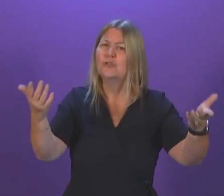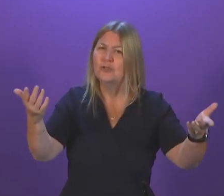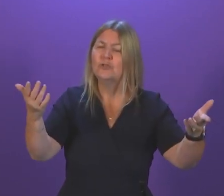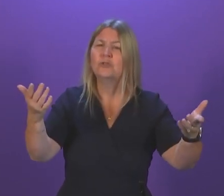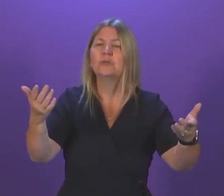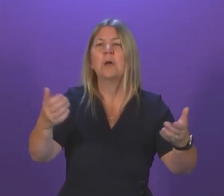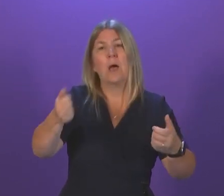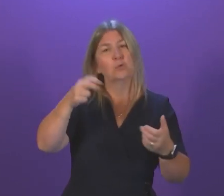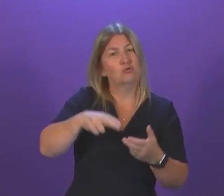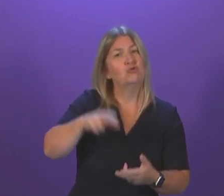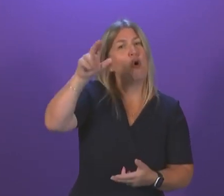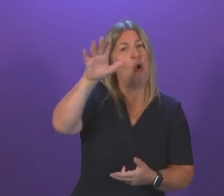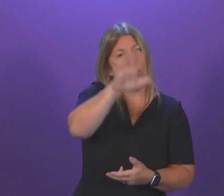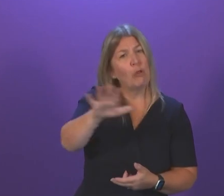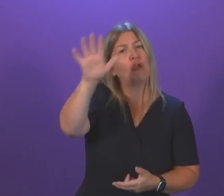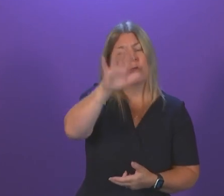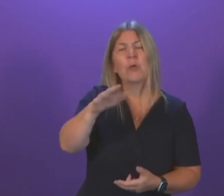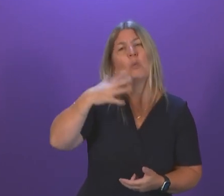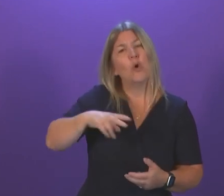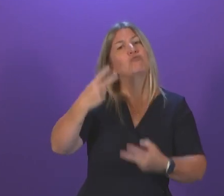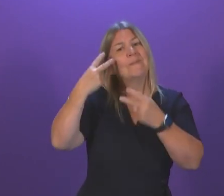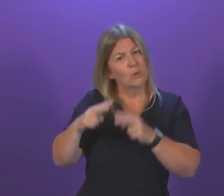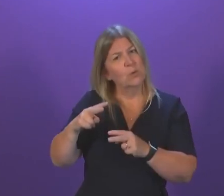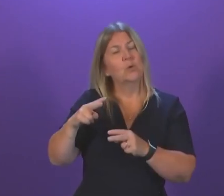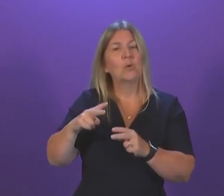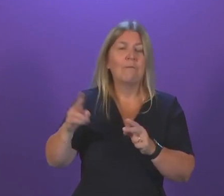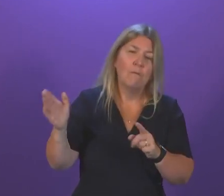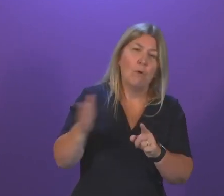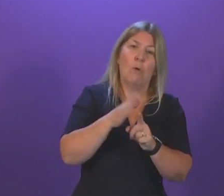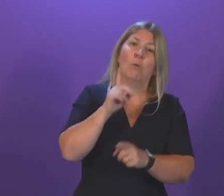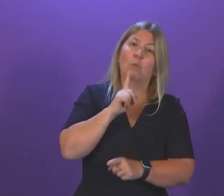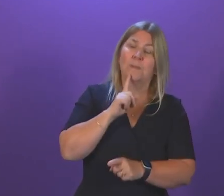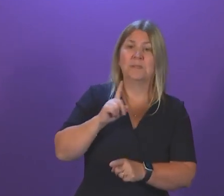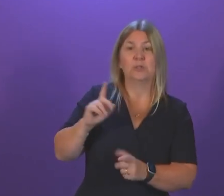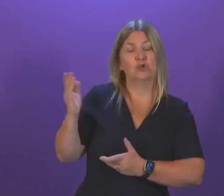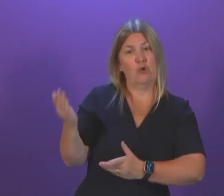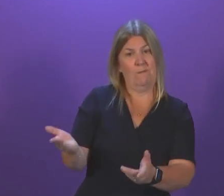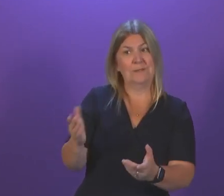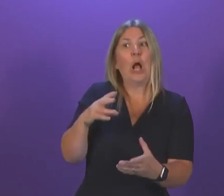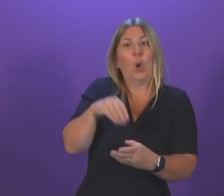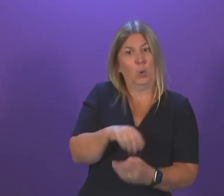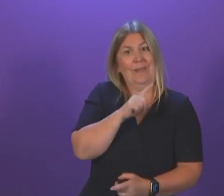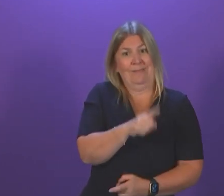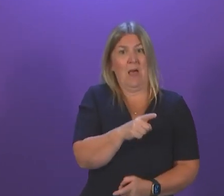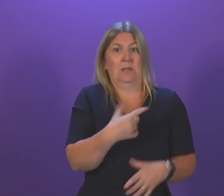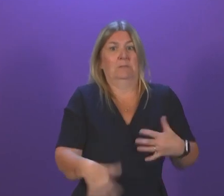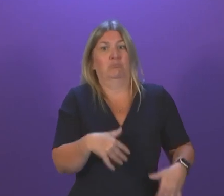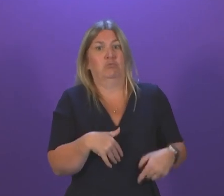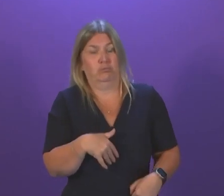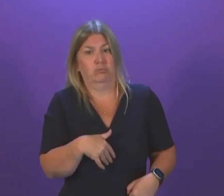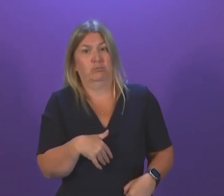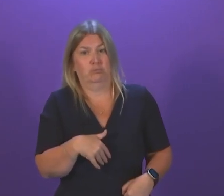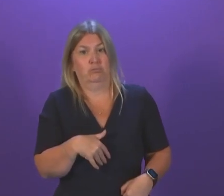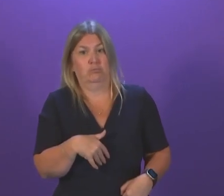in Caithness are calling for a review of all women's services, including endometriosis, to highlight the challenges